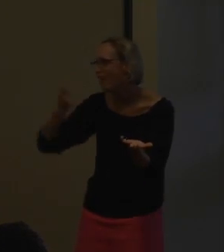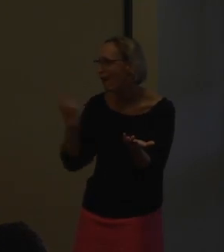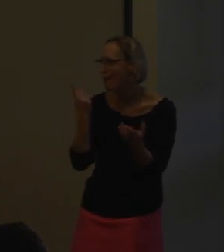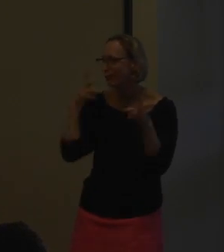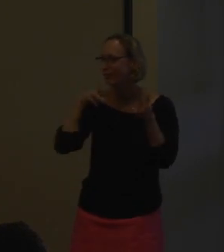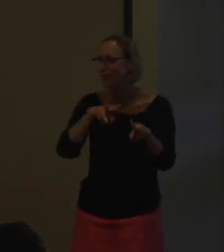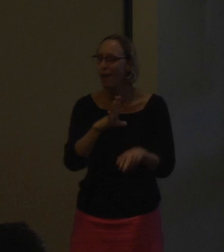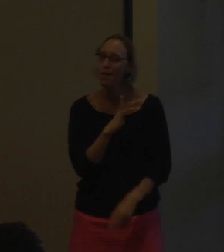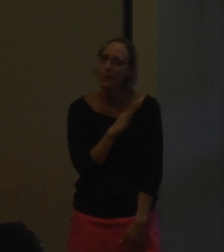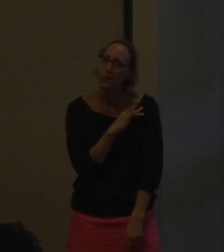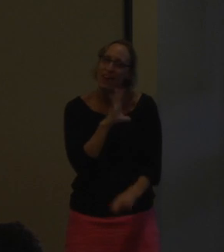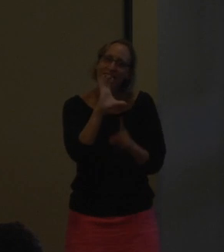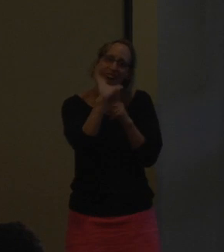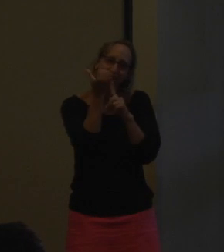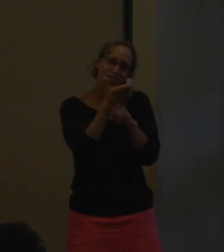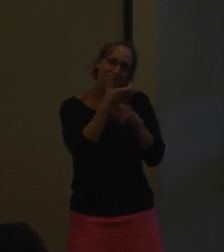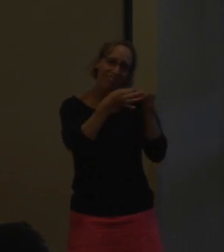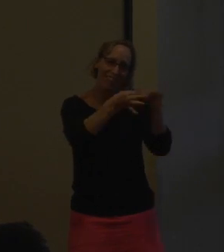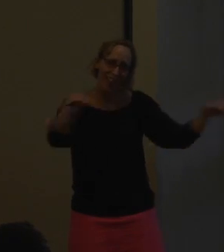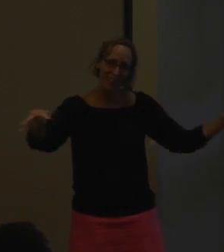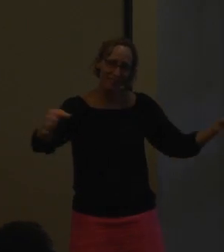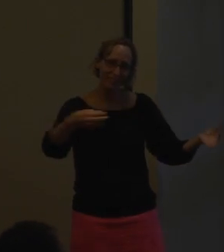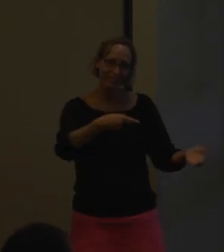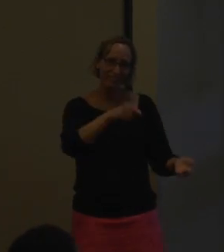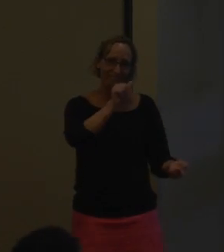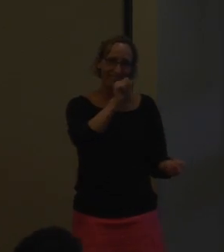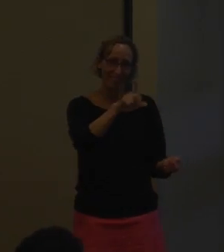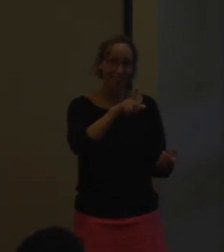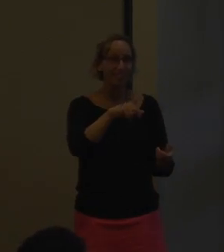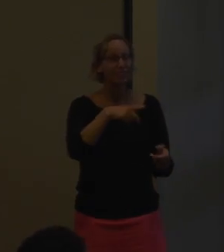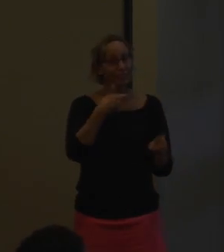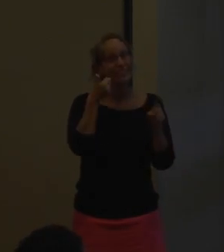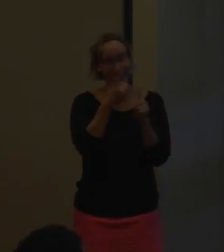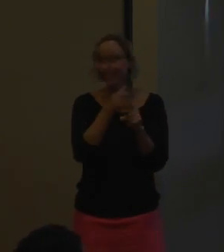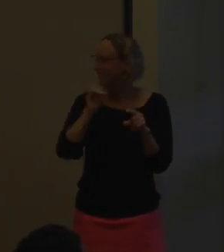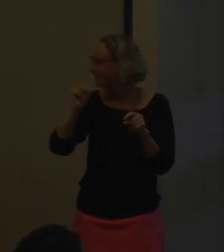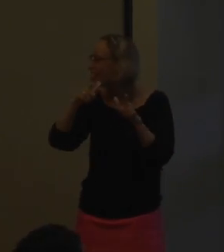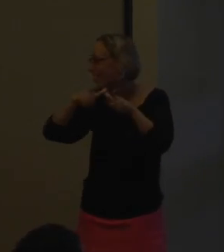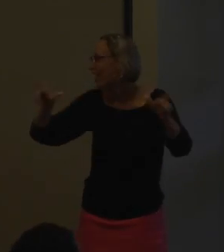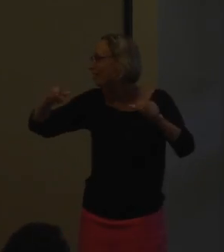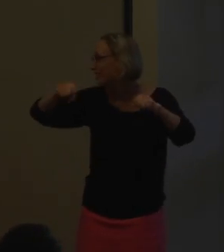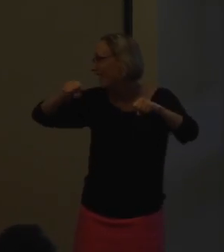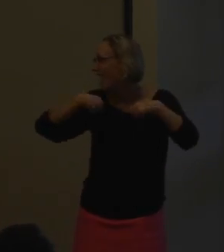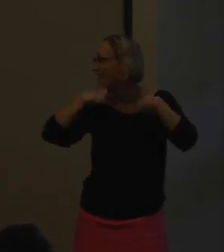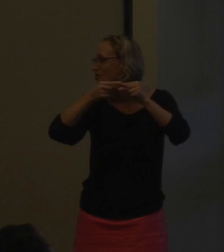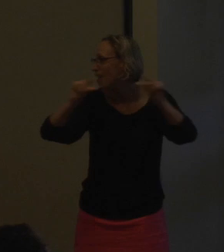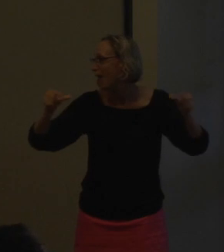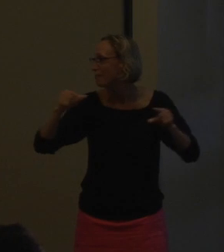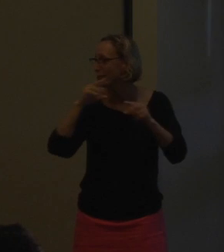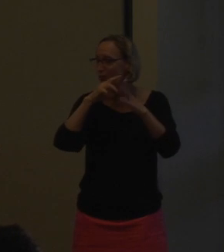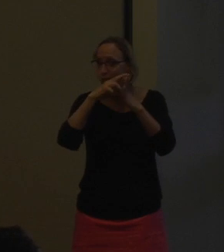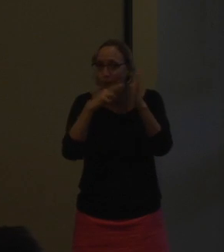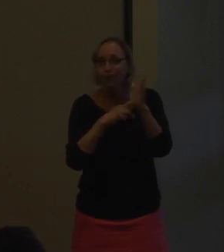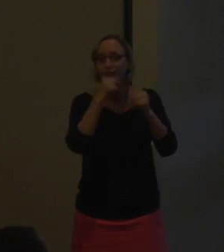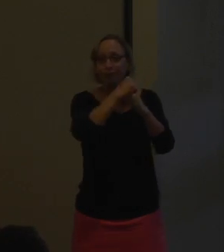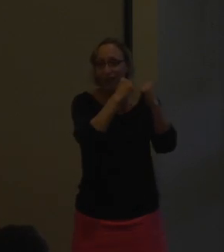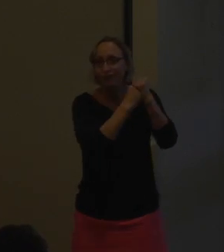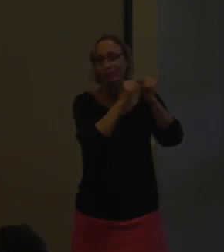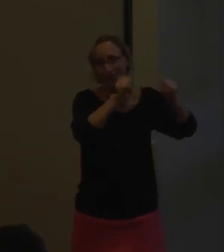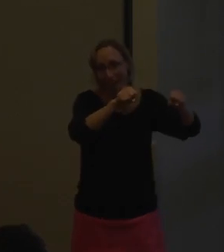And ASL has always been looked at like a cultural language, which it is a language. There's grammar, there's rules,